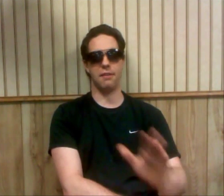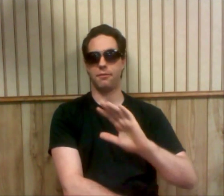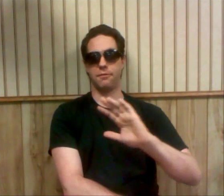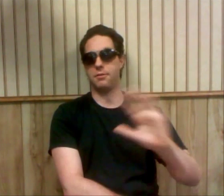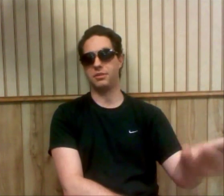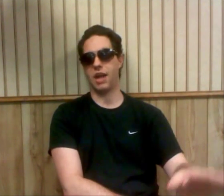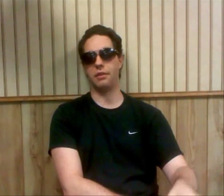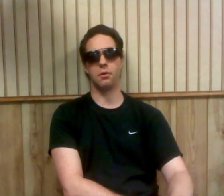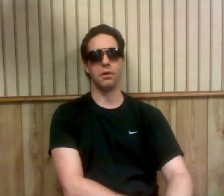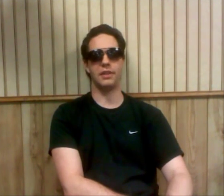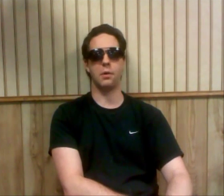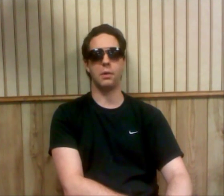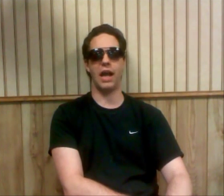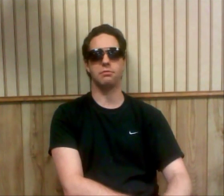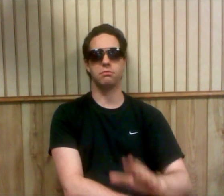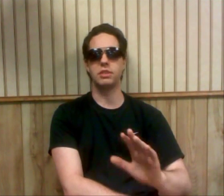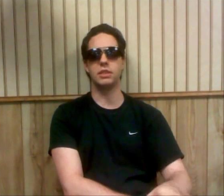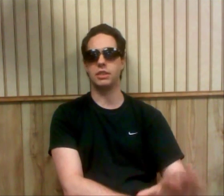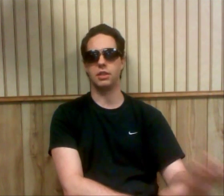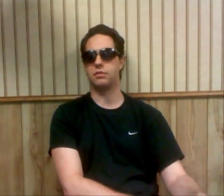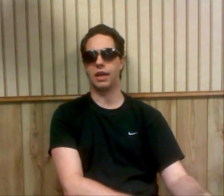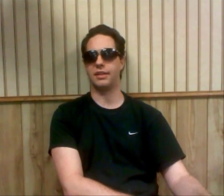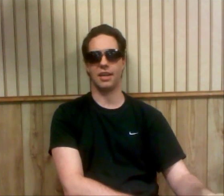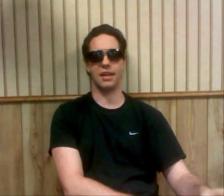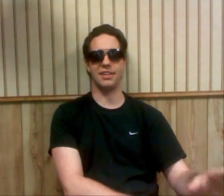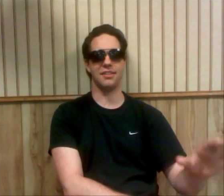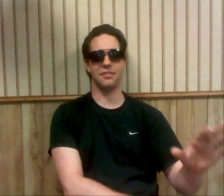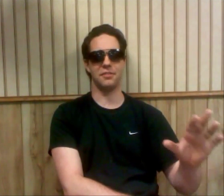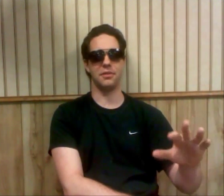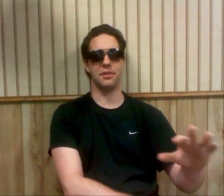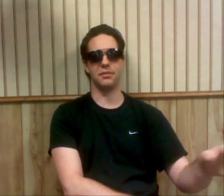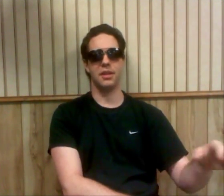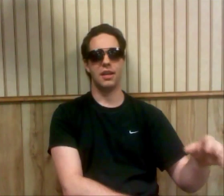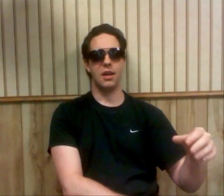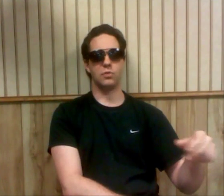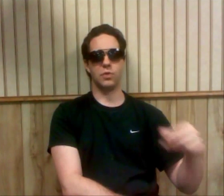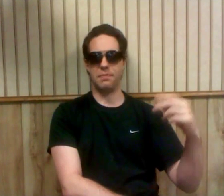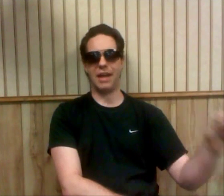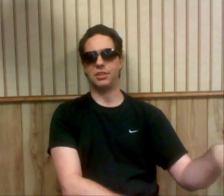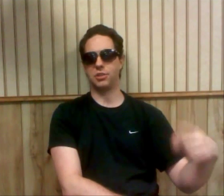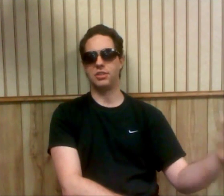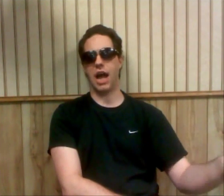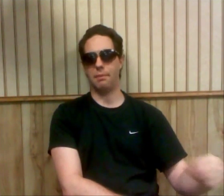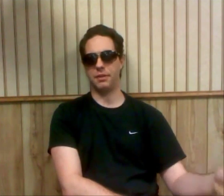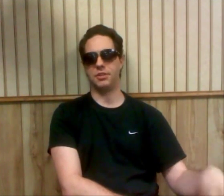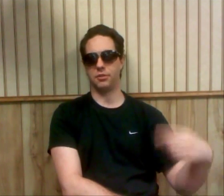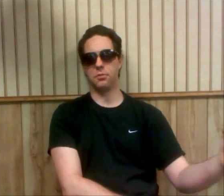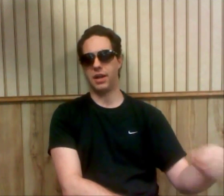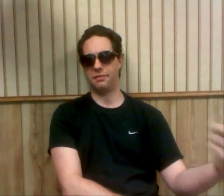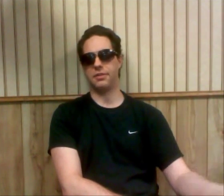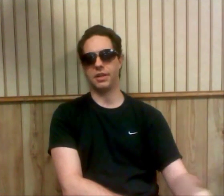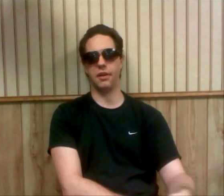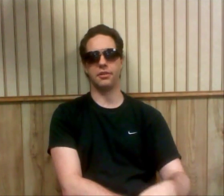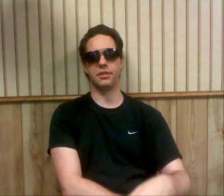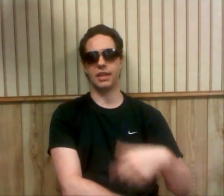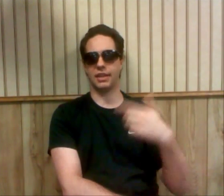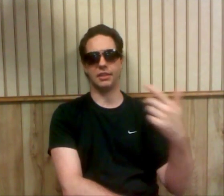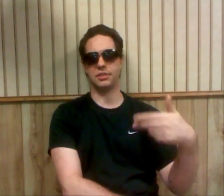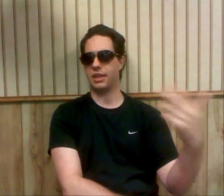for a few months down the road. I really don't like this idea of doing the rematches on top of each other one after the other because I think it just gets